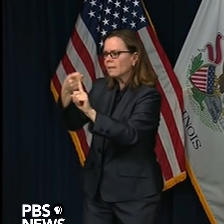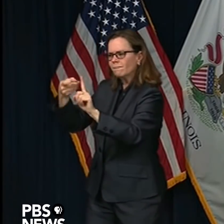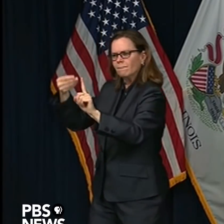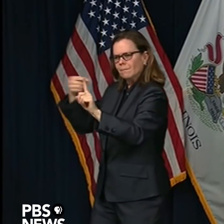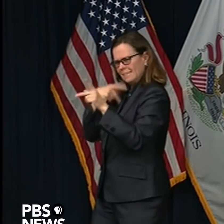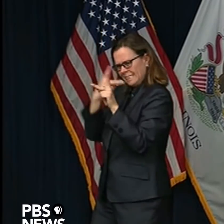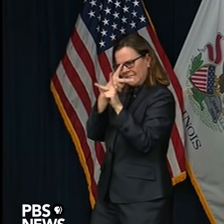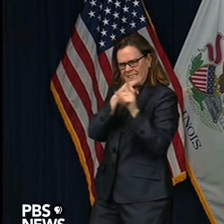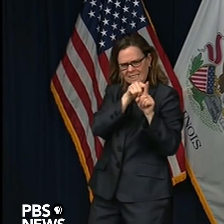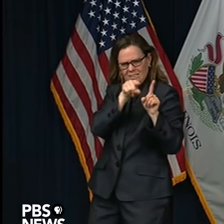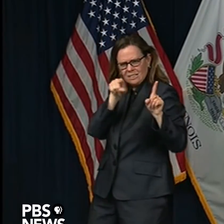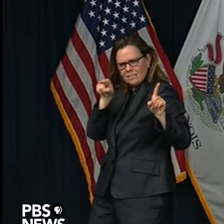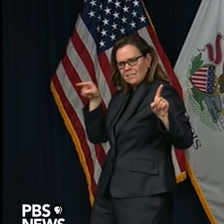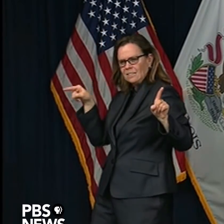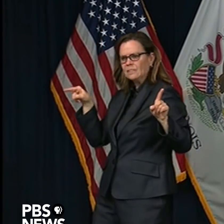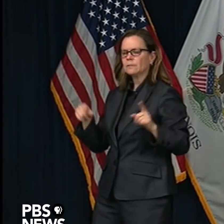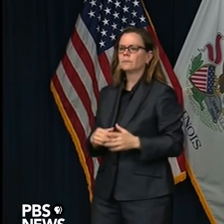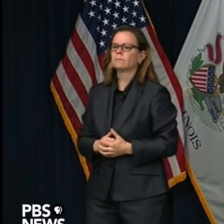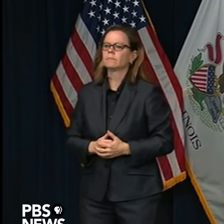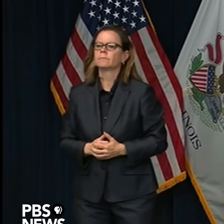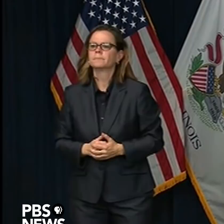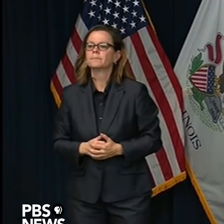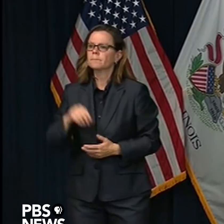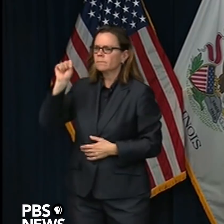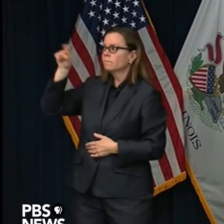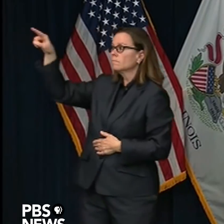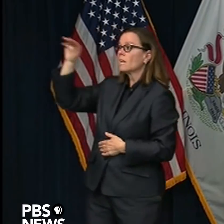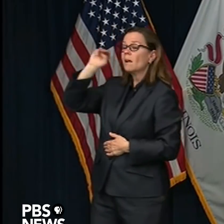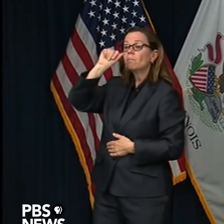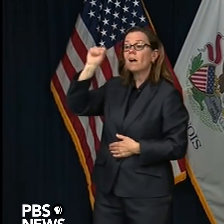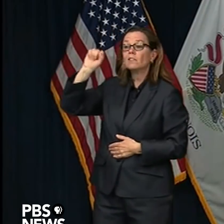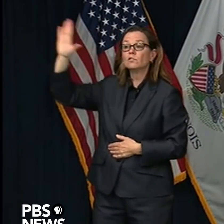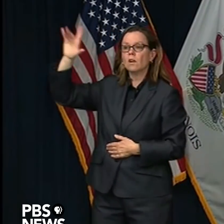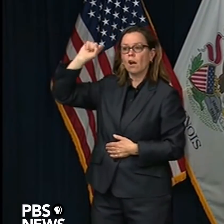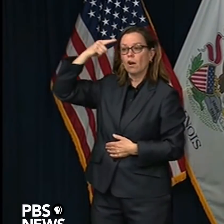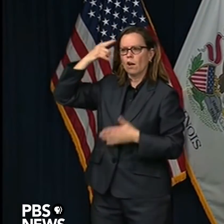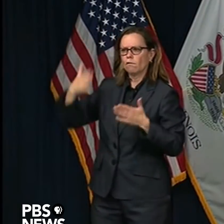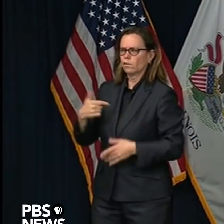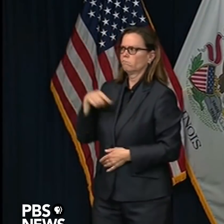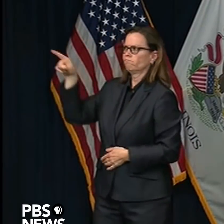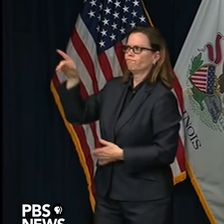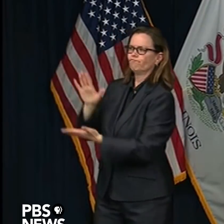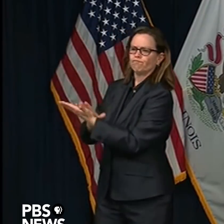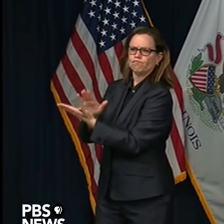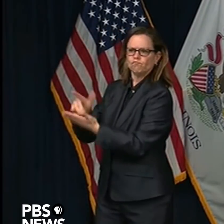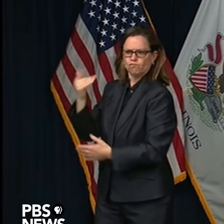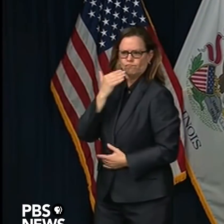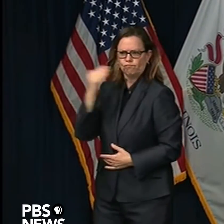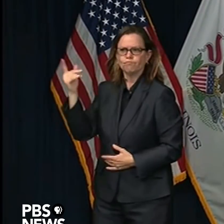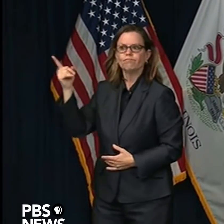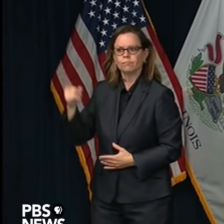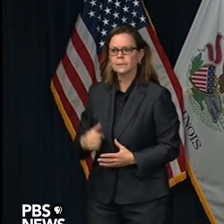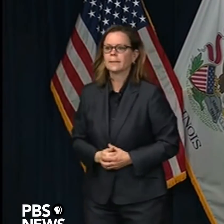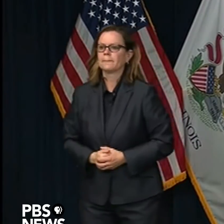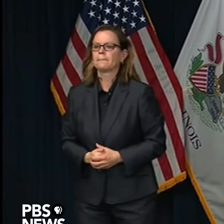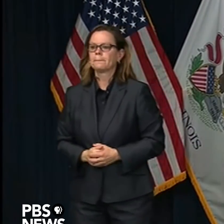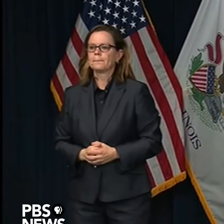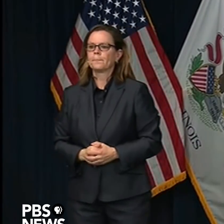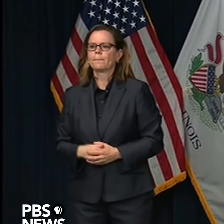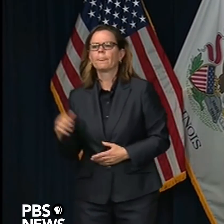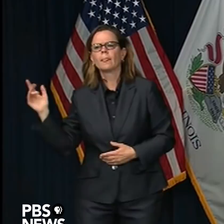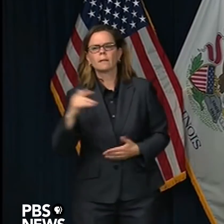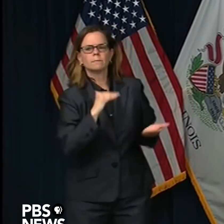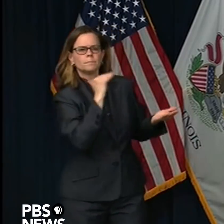that we will consider doing here. This is from Hannah Meisel at The Daily Line. What is DHS's plan to mitigate the spread of COVID-19 in